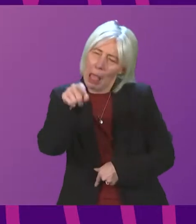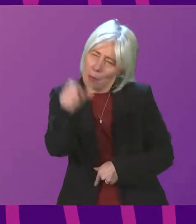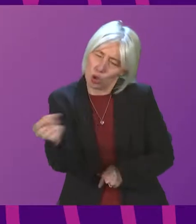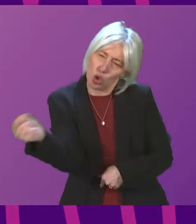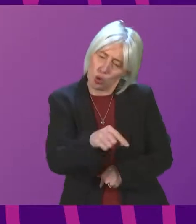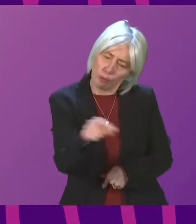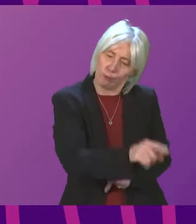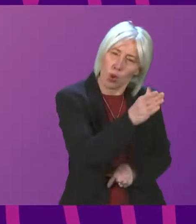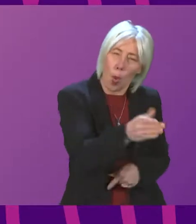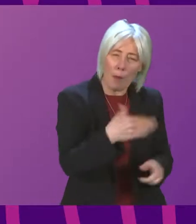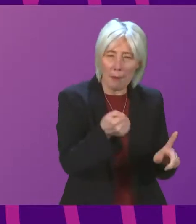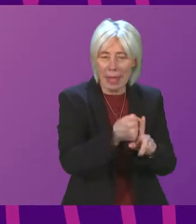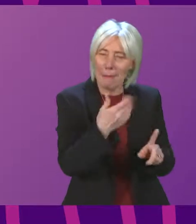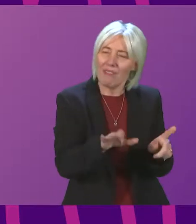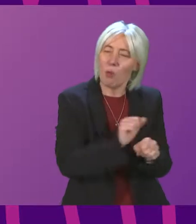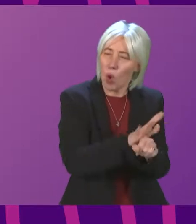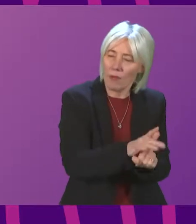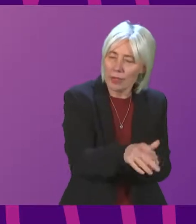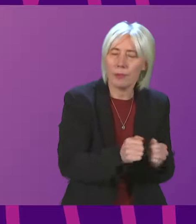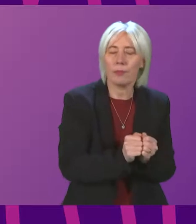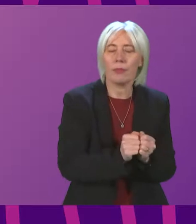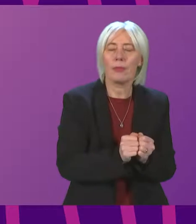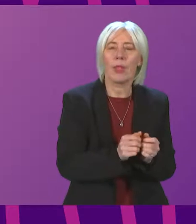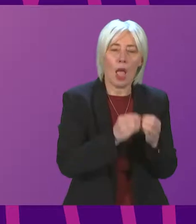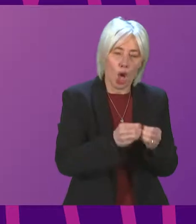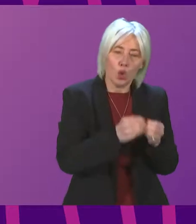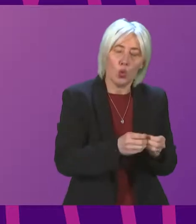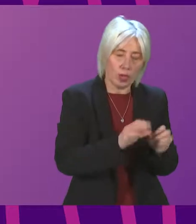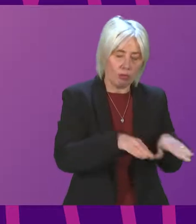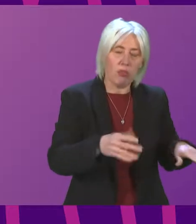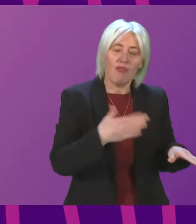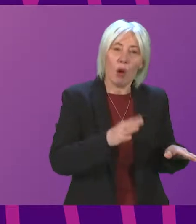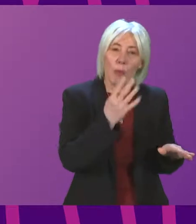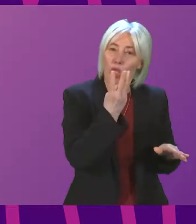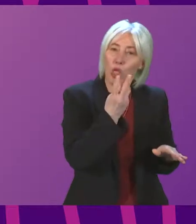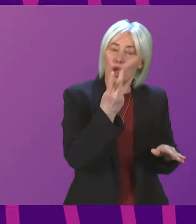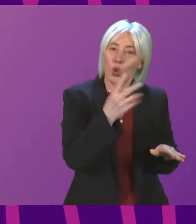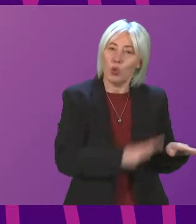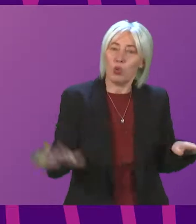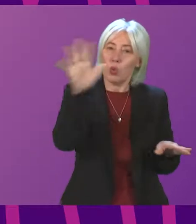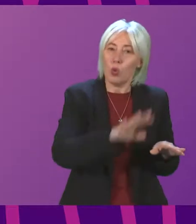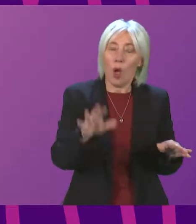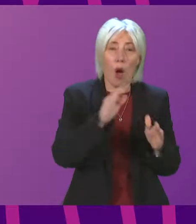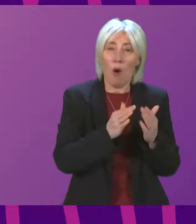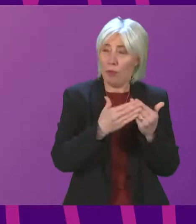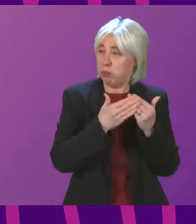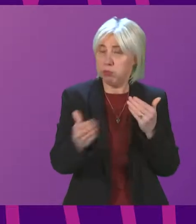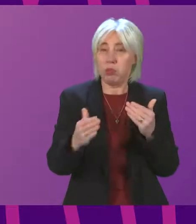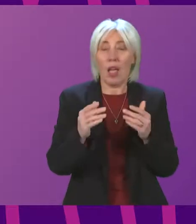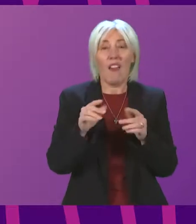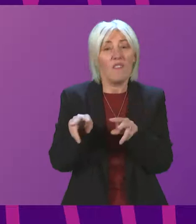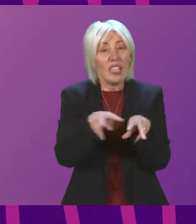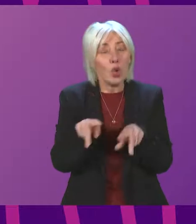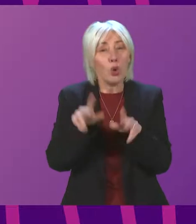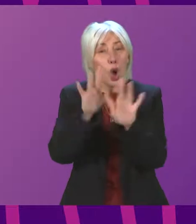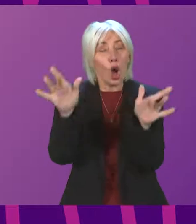been most impacted by COVID. Learners from all 32 local authorities have access to over 1,850 West online school videos